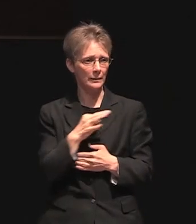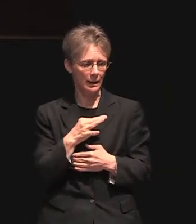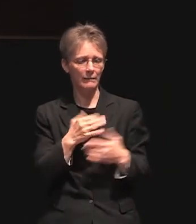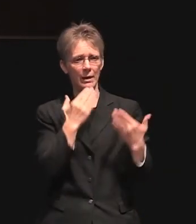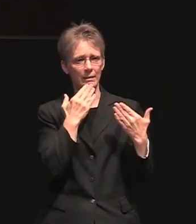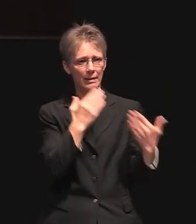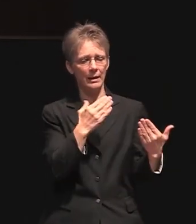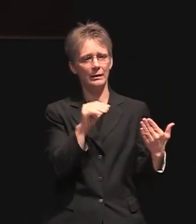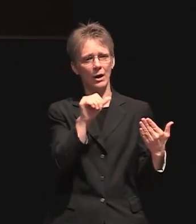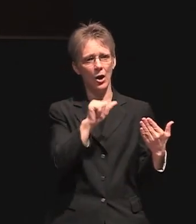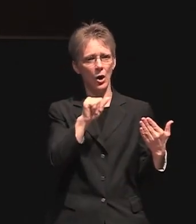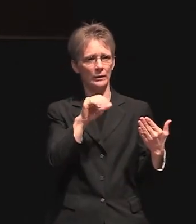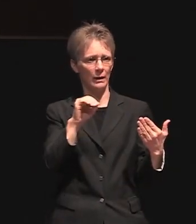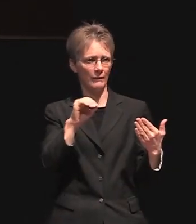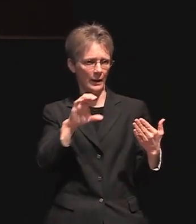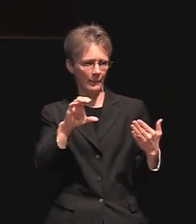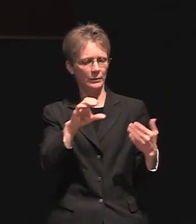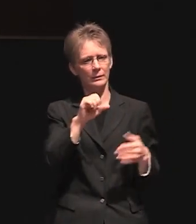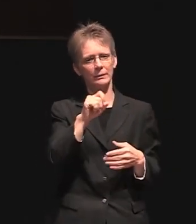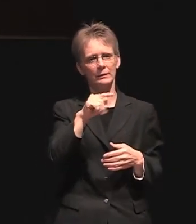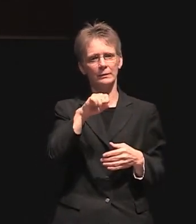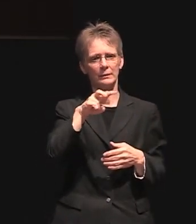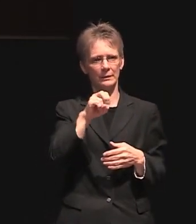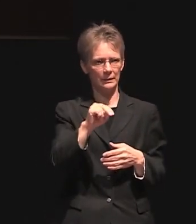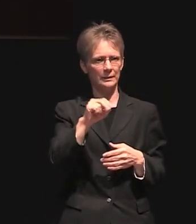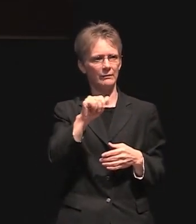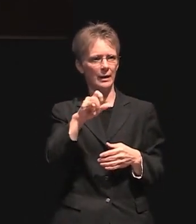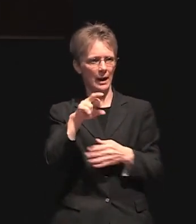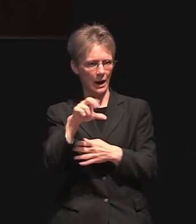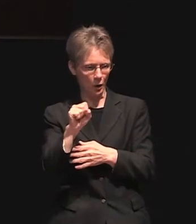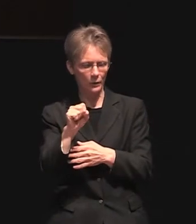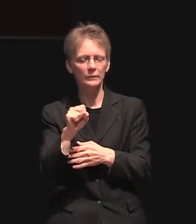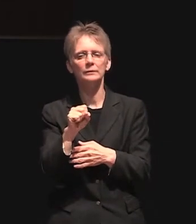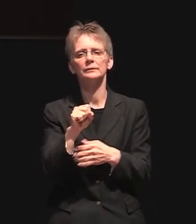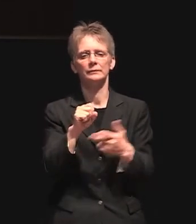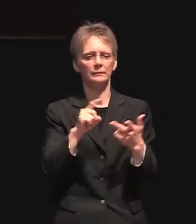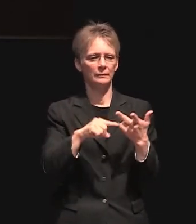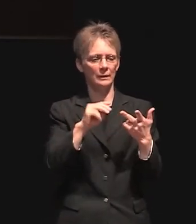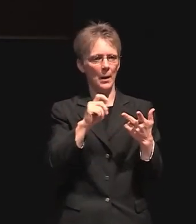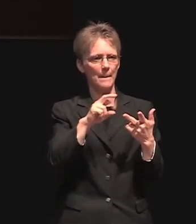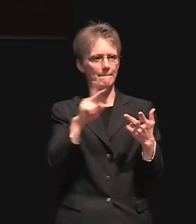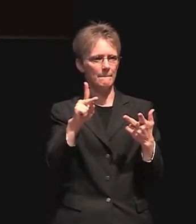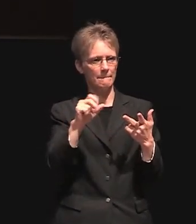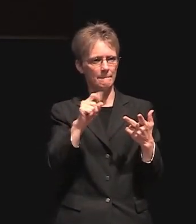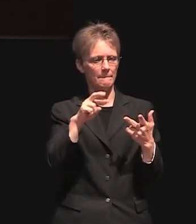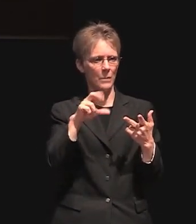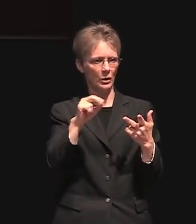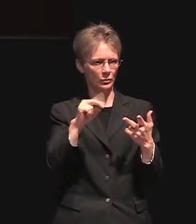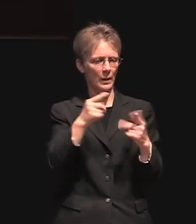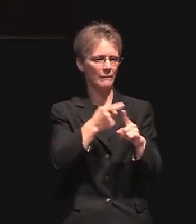the architect of the capitol and for those who have worked with him for mark strand at the congressional institute